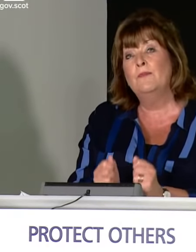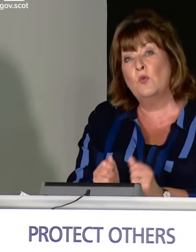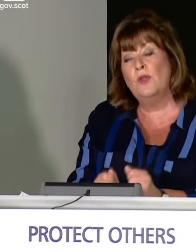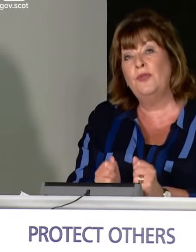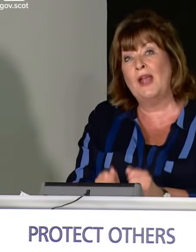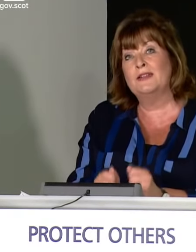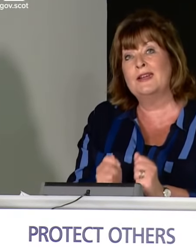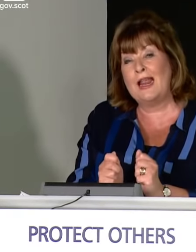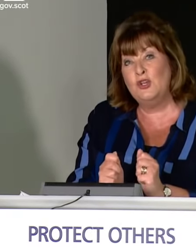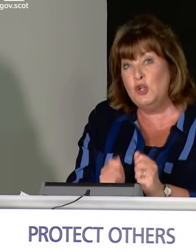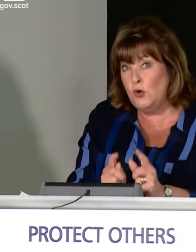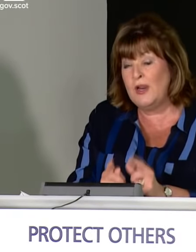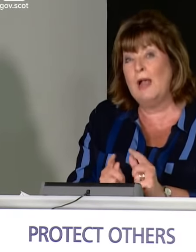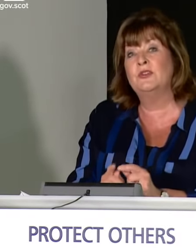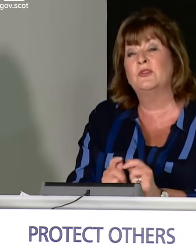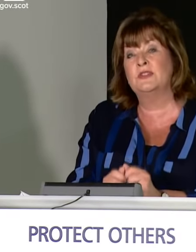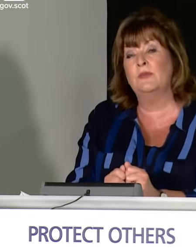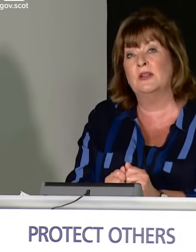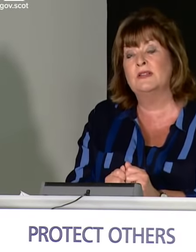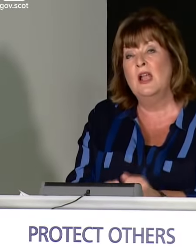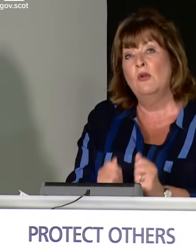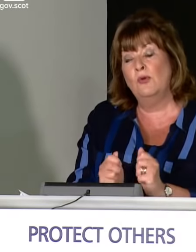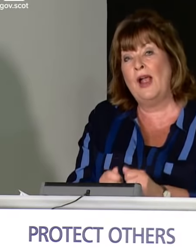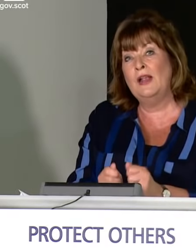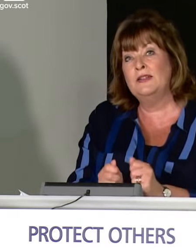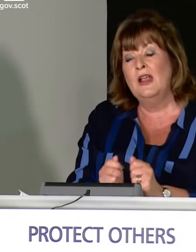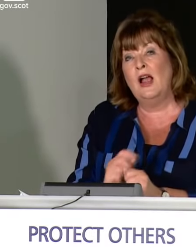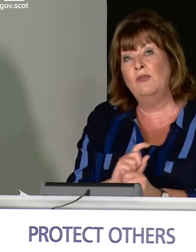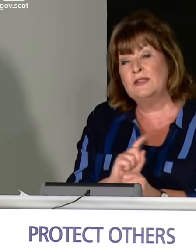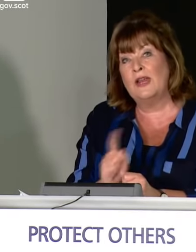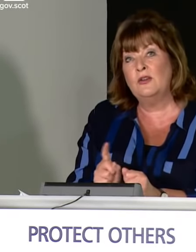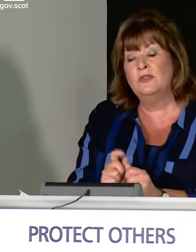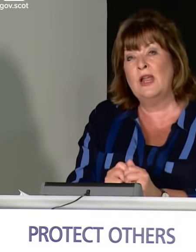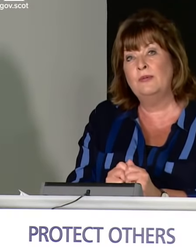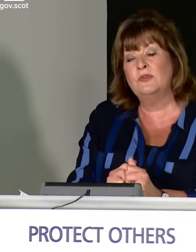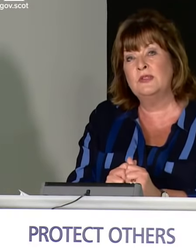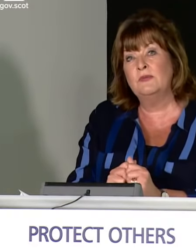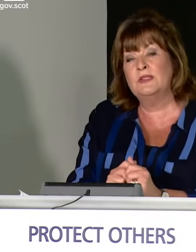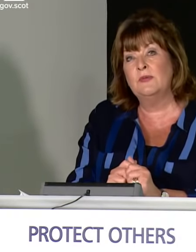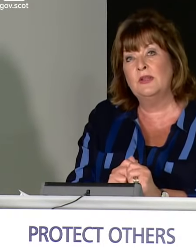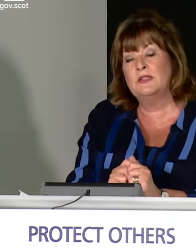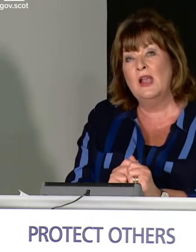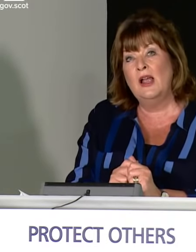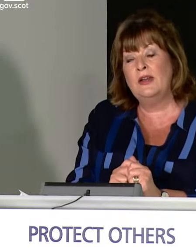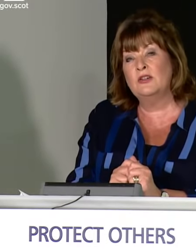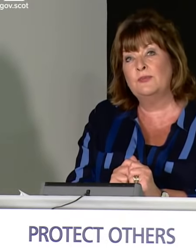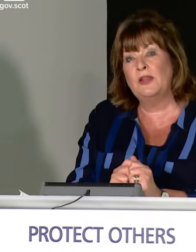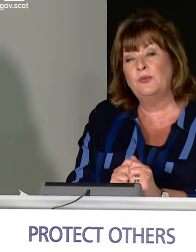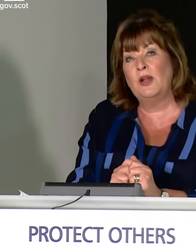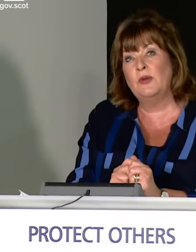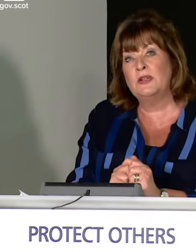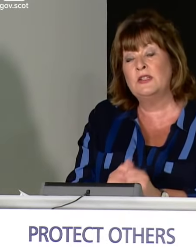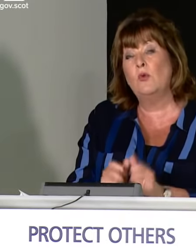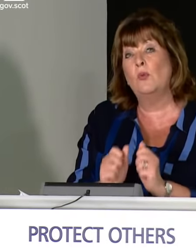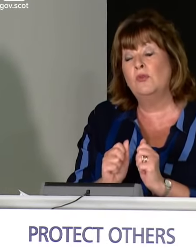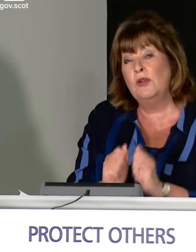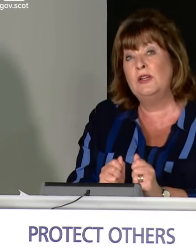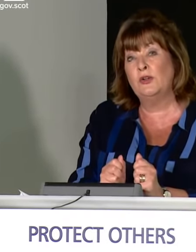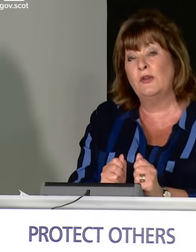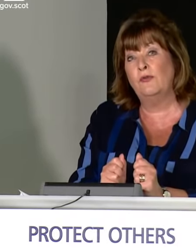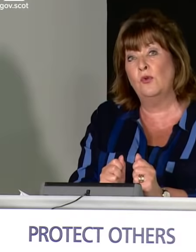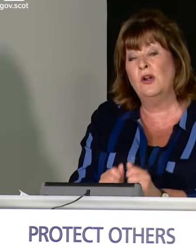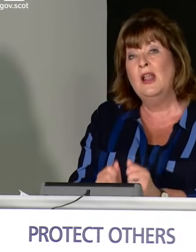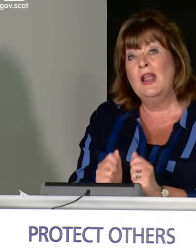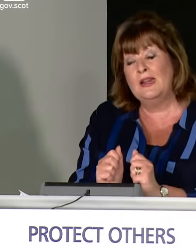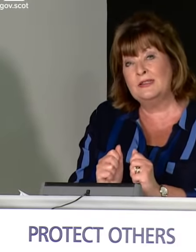forward with that new capital stimulus. We've had a recycled capital stimulus announced by the Prime Minister. What we're